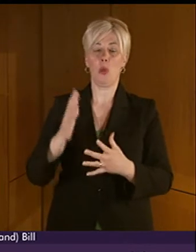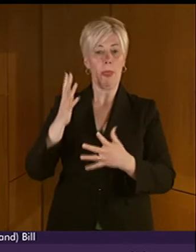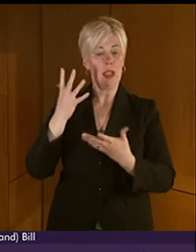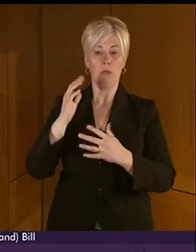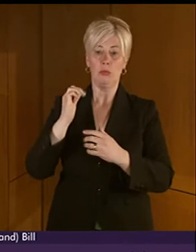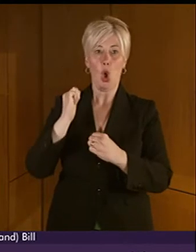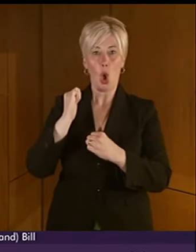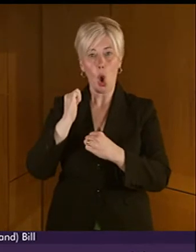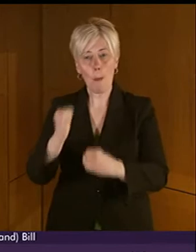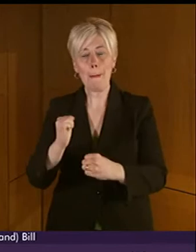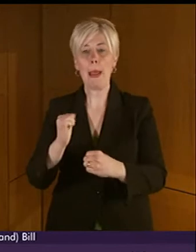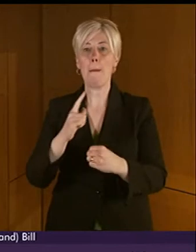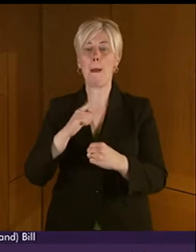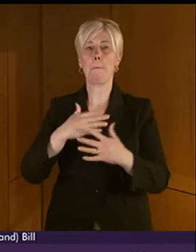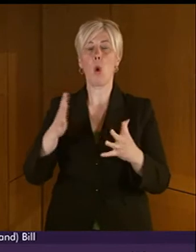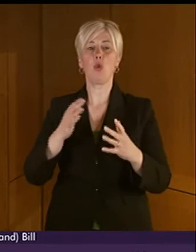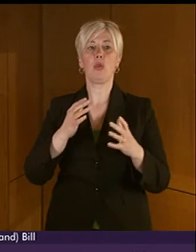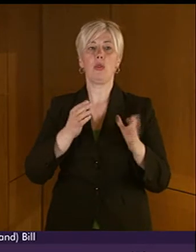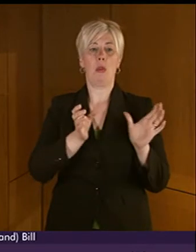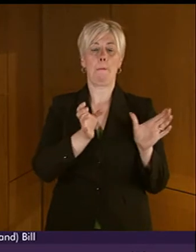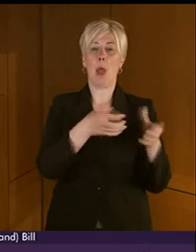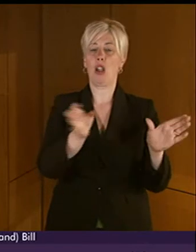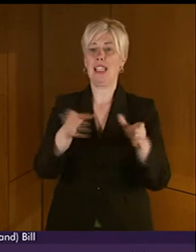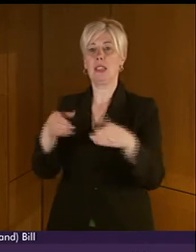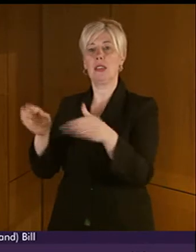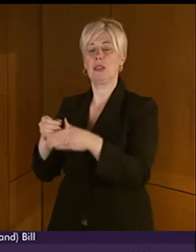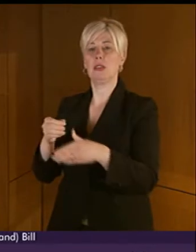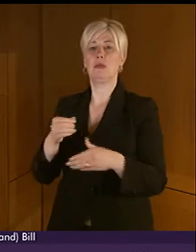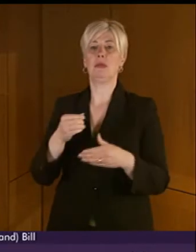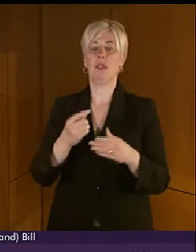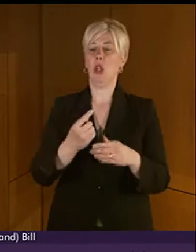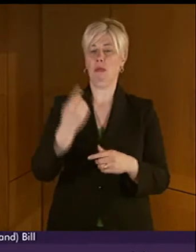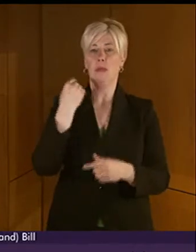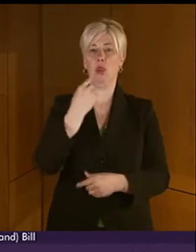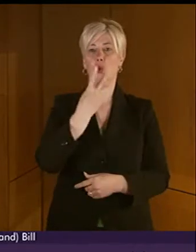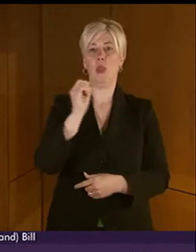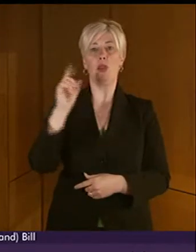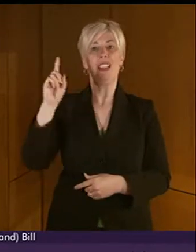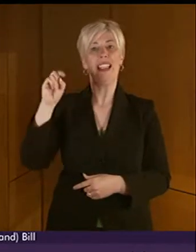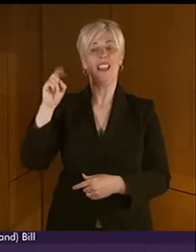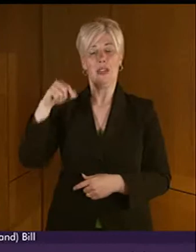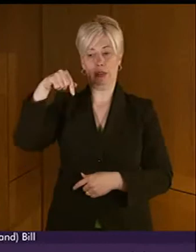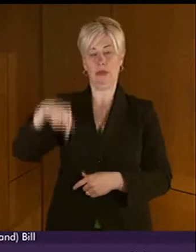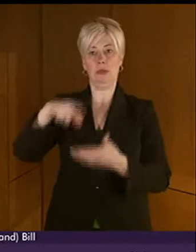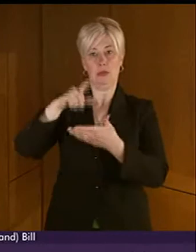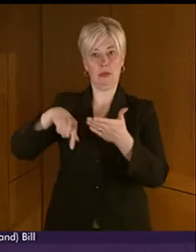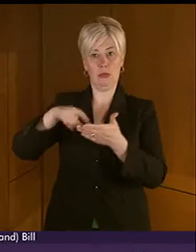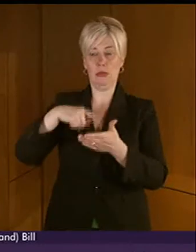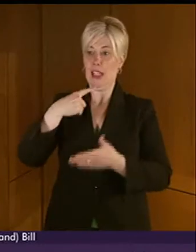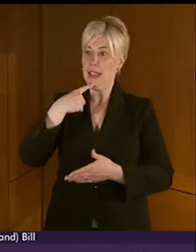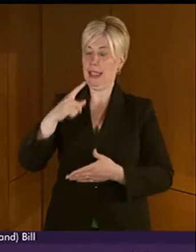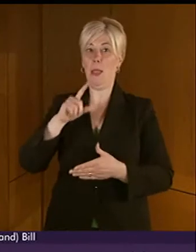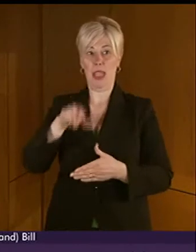all, but in most parties' manifestos in the 2011 elections here for the Scottish Parliament. I hope that